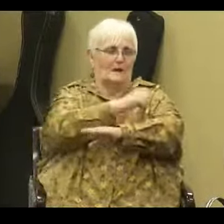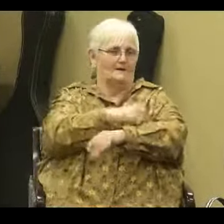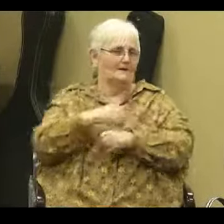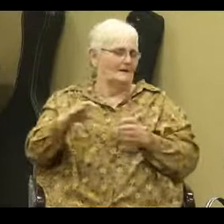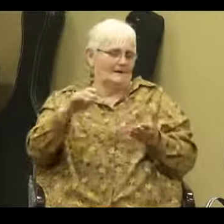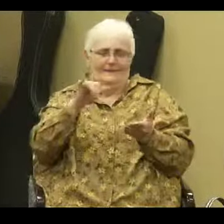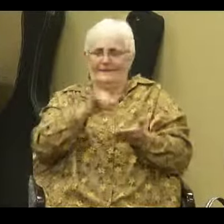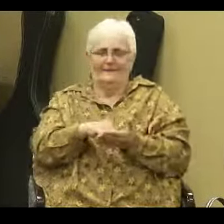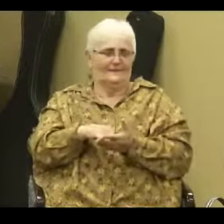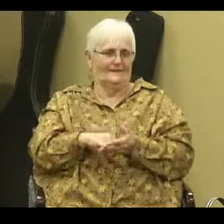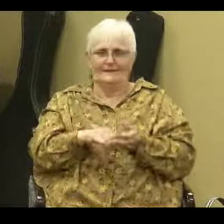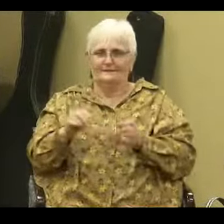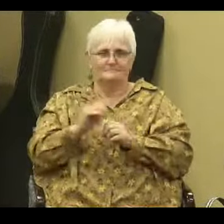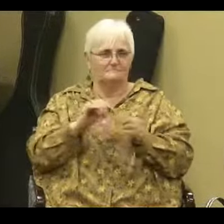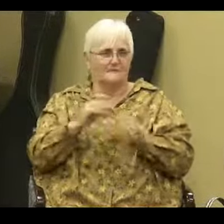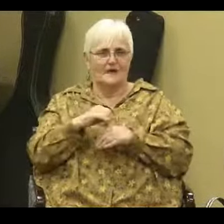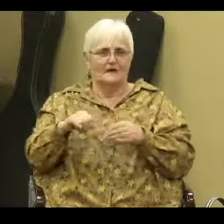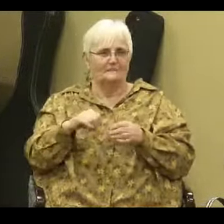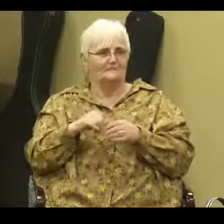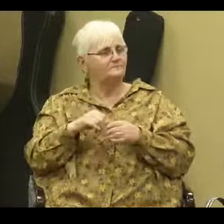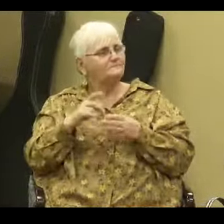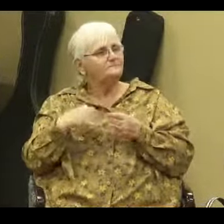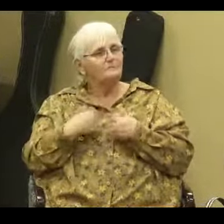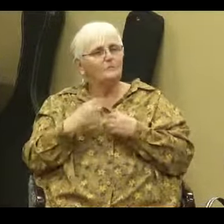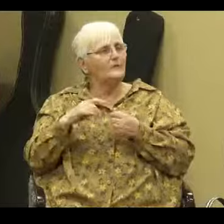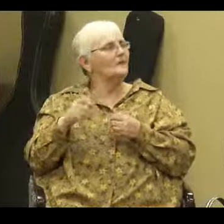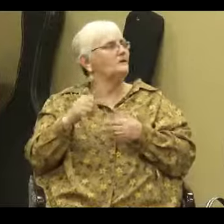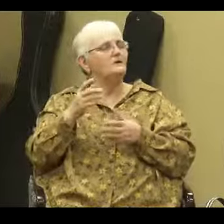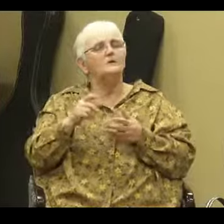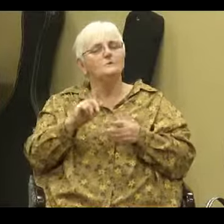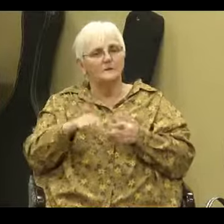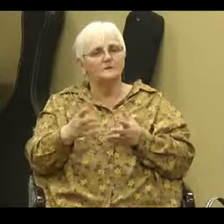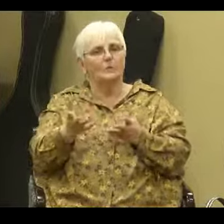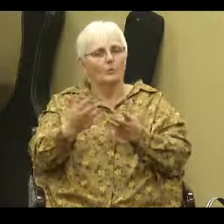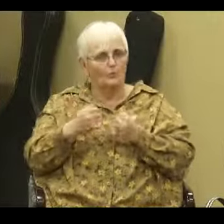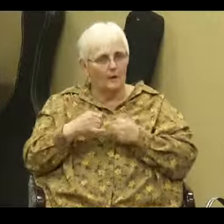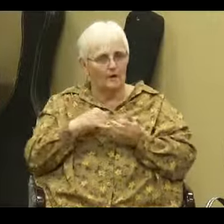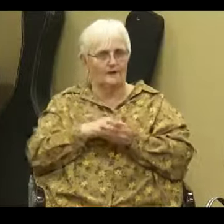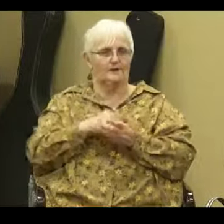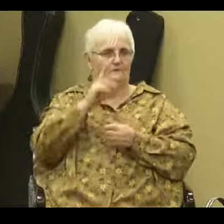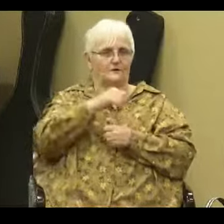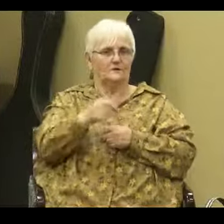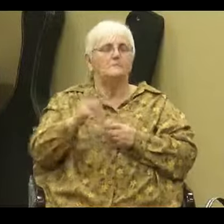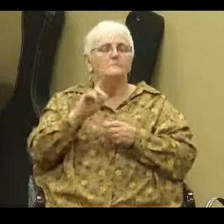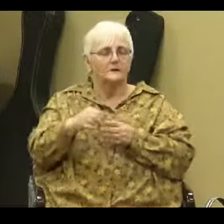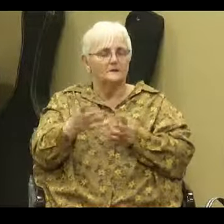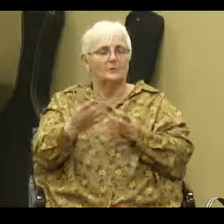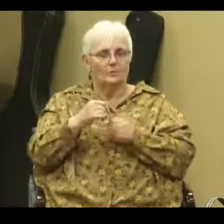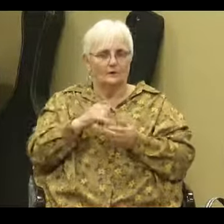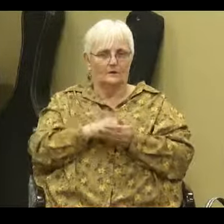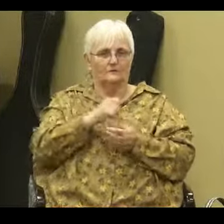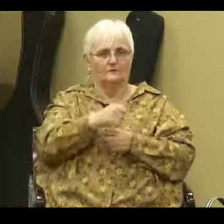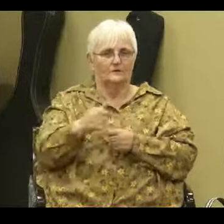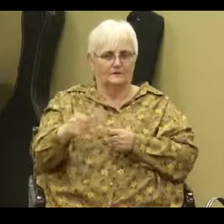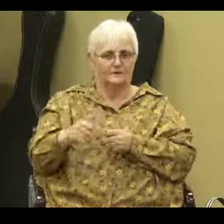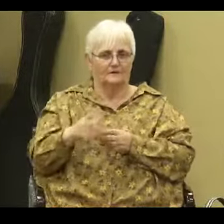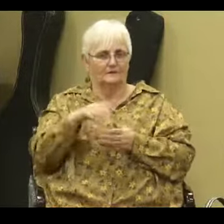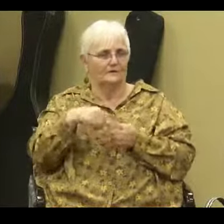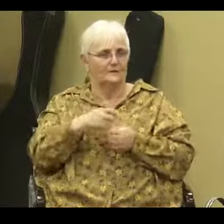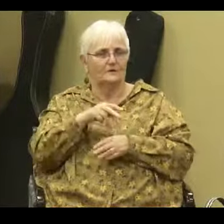that none of that you to want it you have to want it amen if you look around here